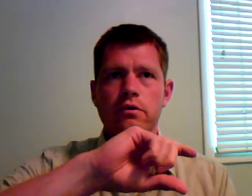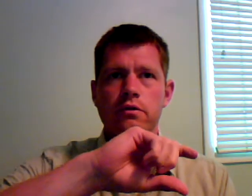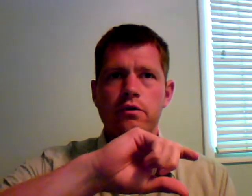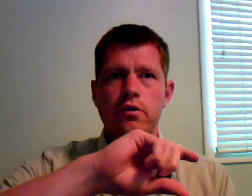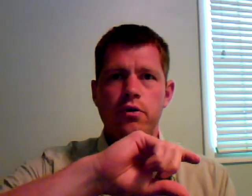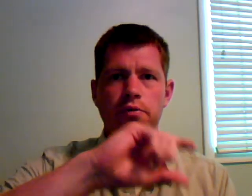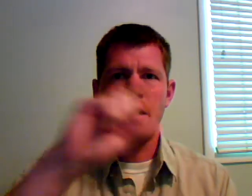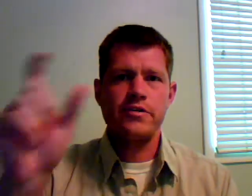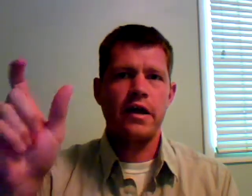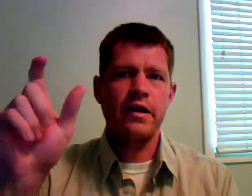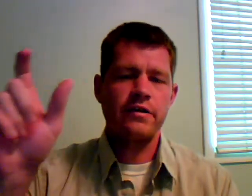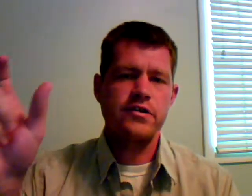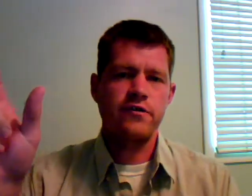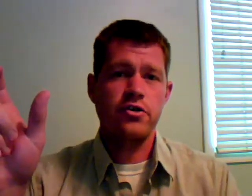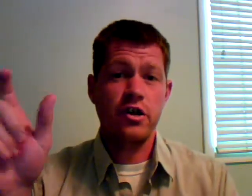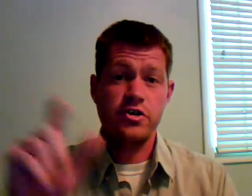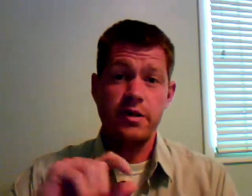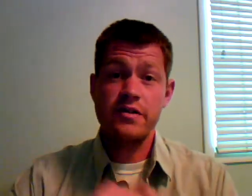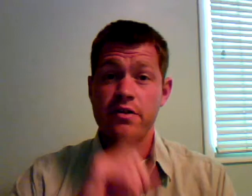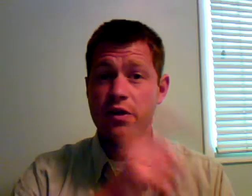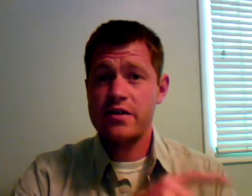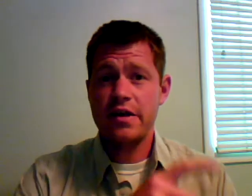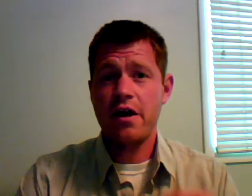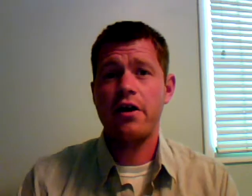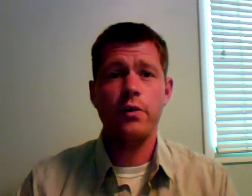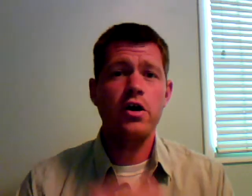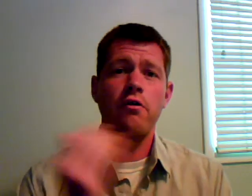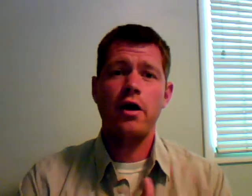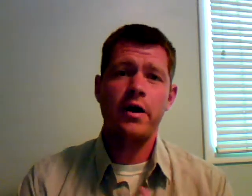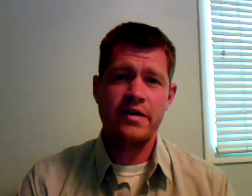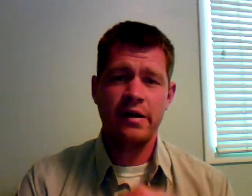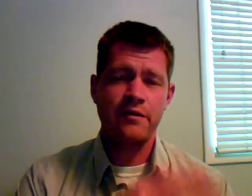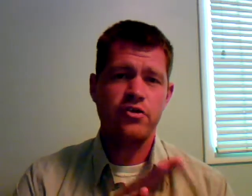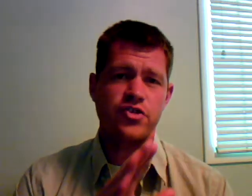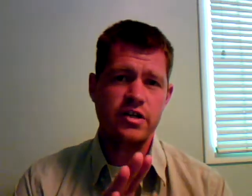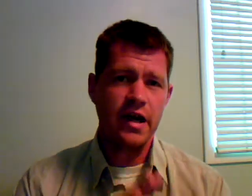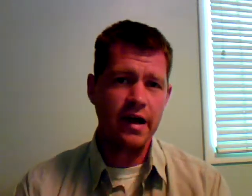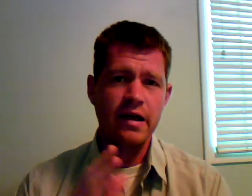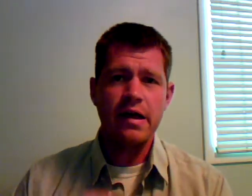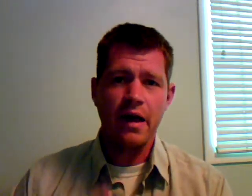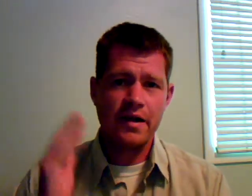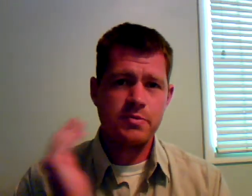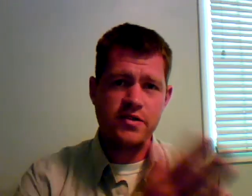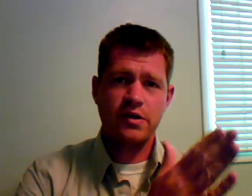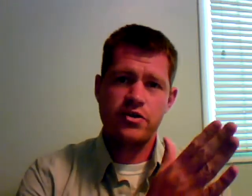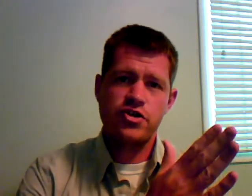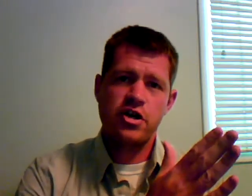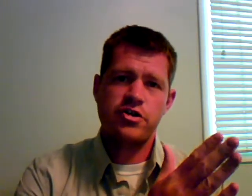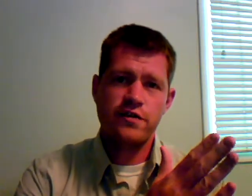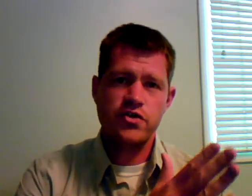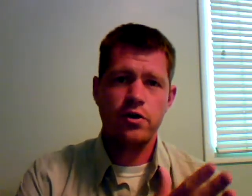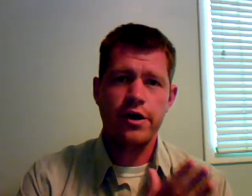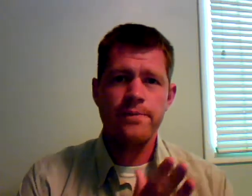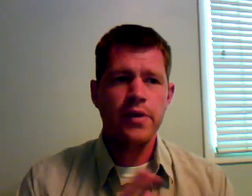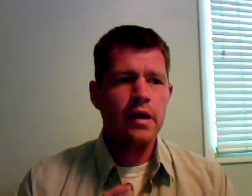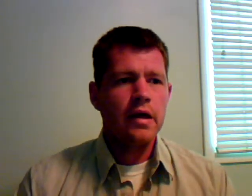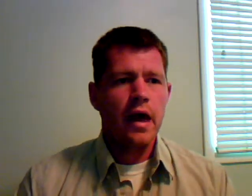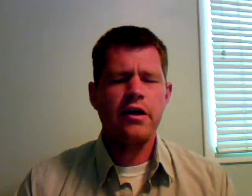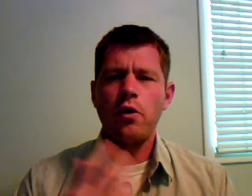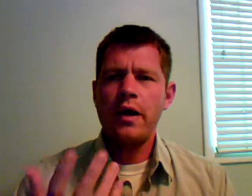the plot was heading in this different direction. Because in the things they carried, we know right away Ted Lavender is going to die. And that's basically the trajectory of the story. And in a